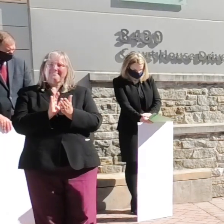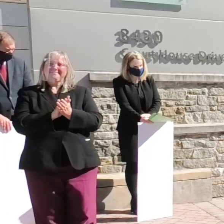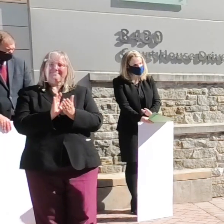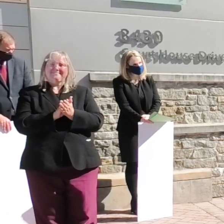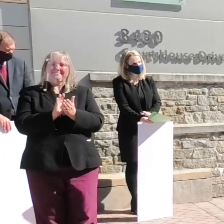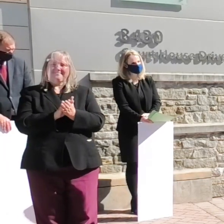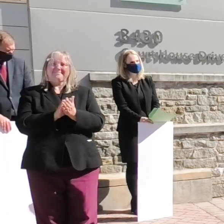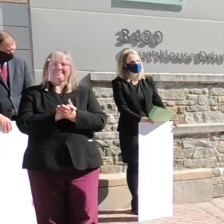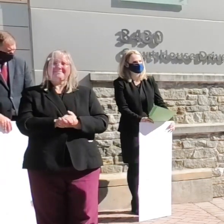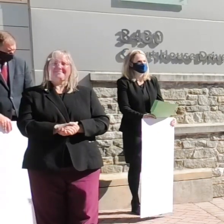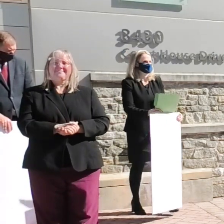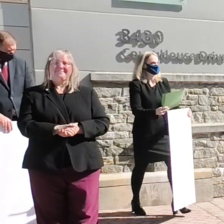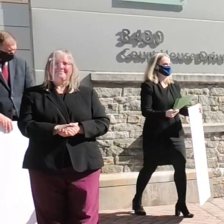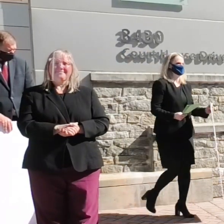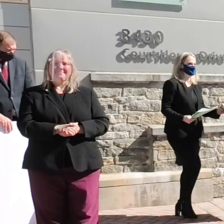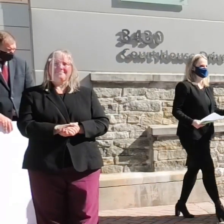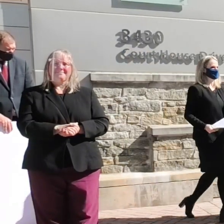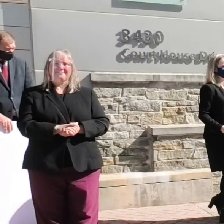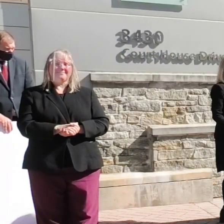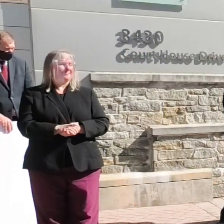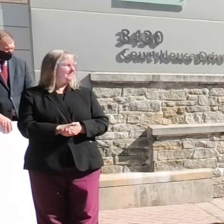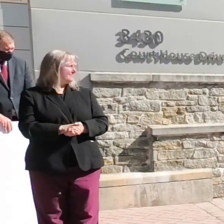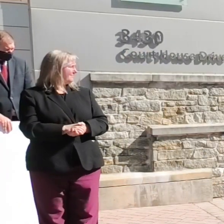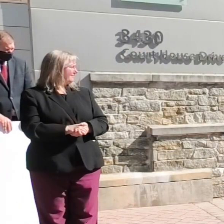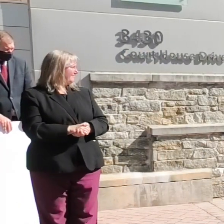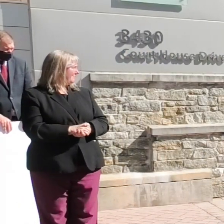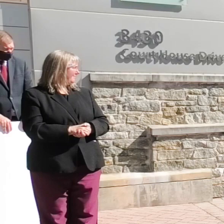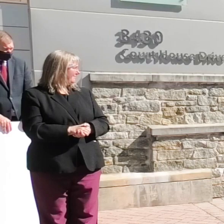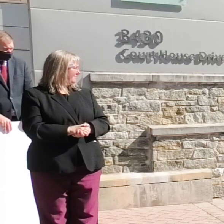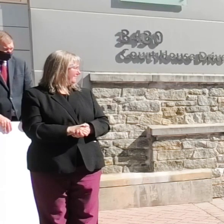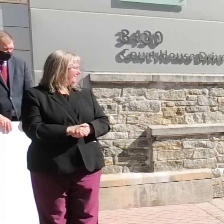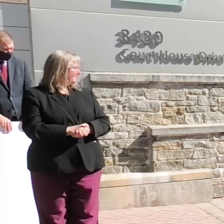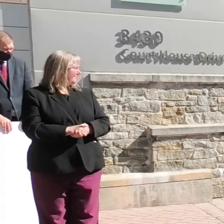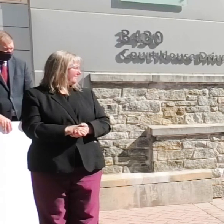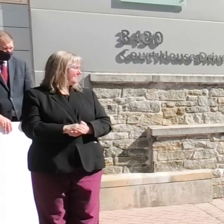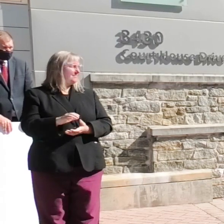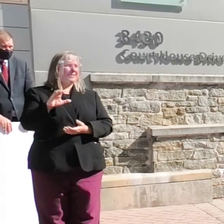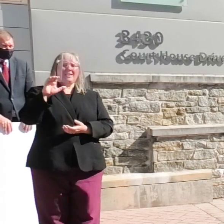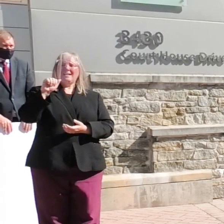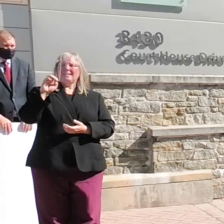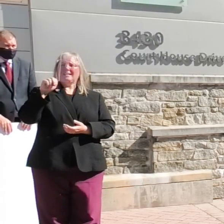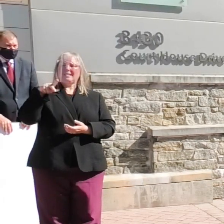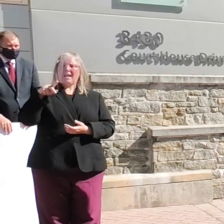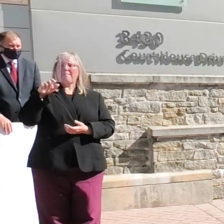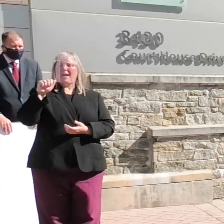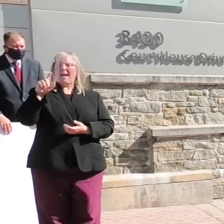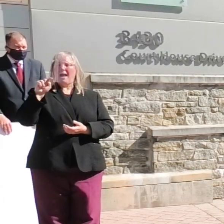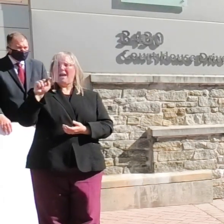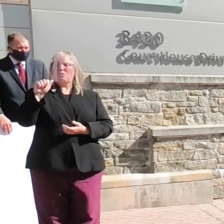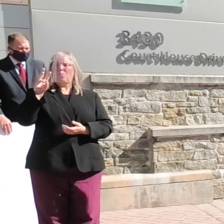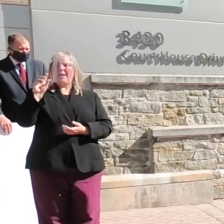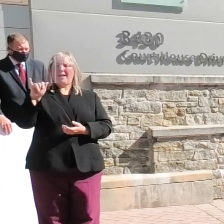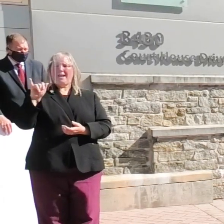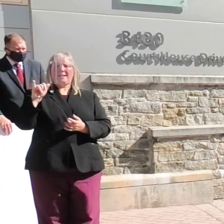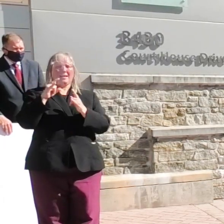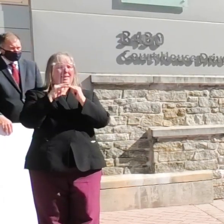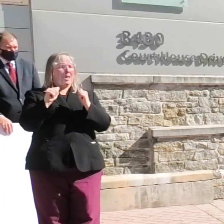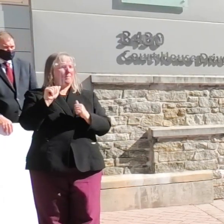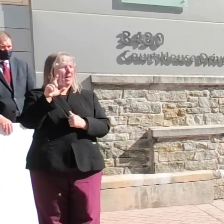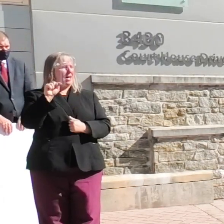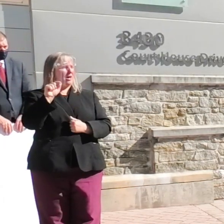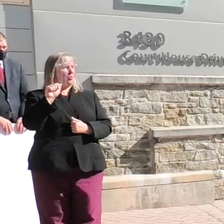Bono Adieway Camp Camp Kripp